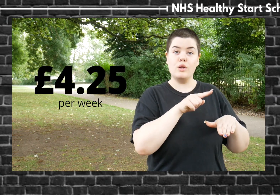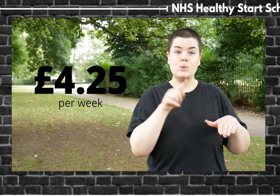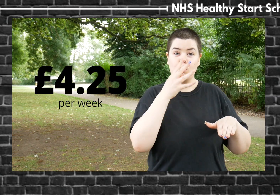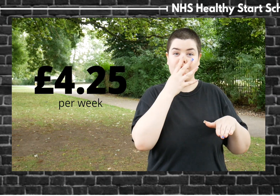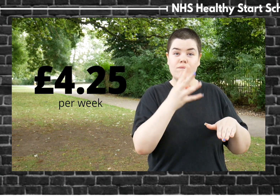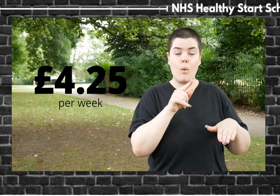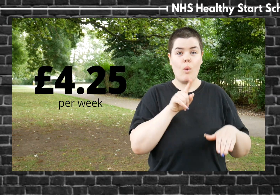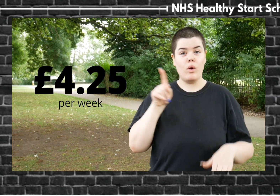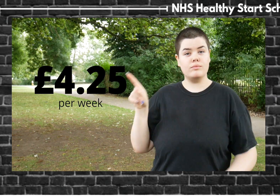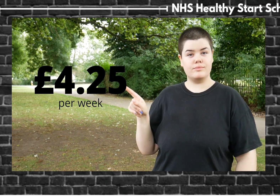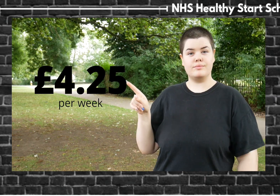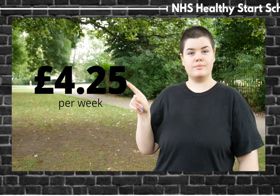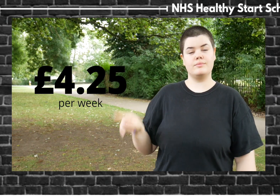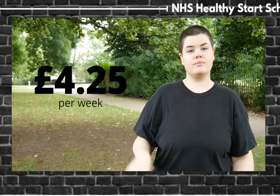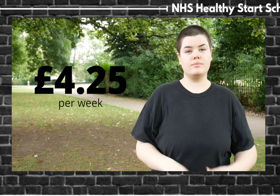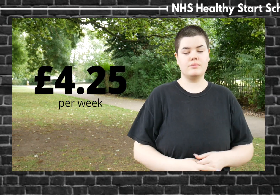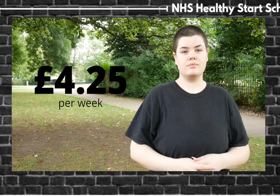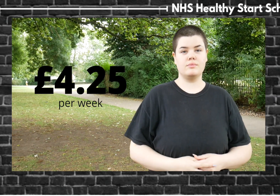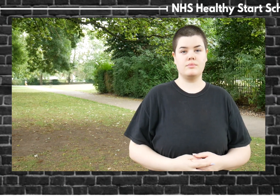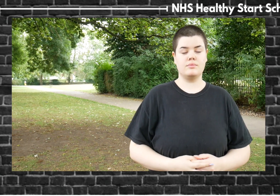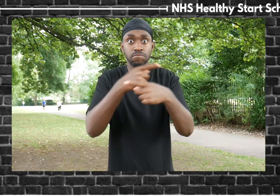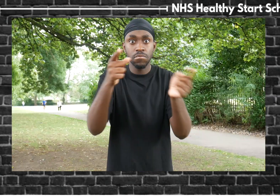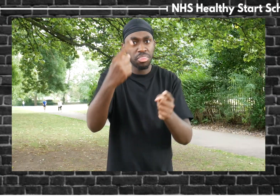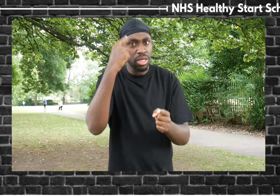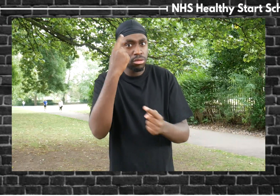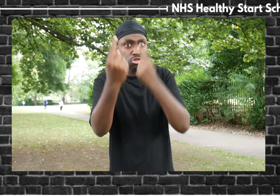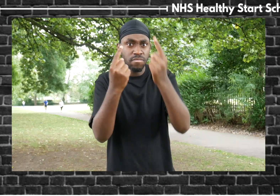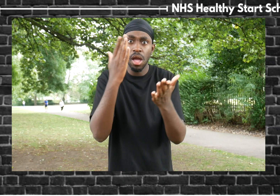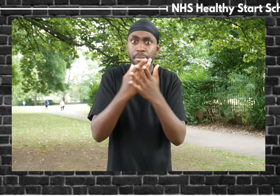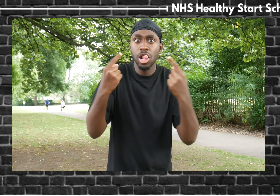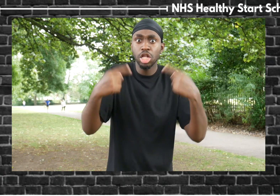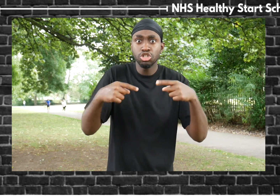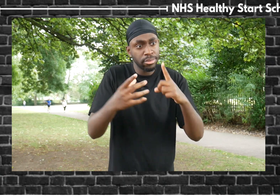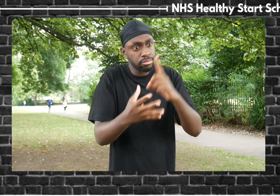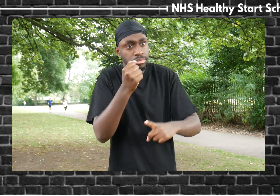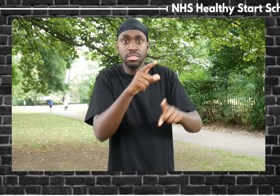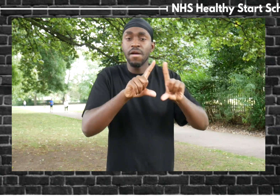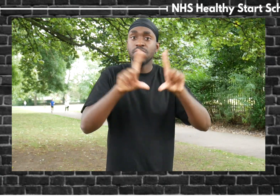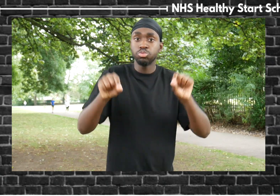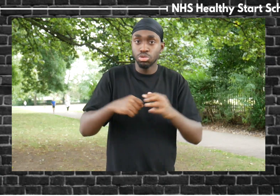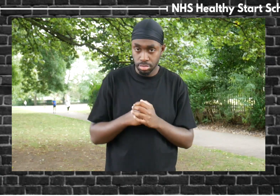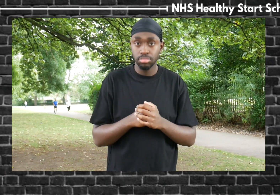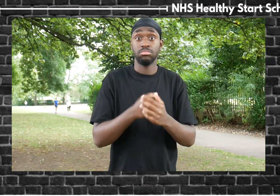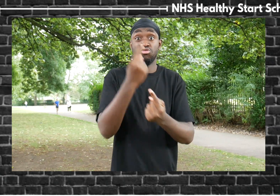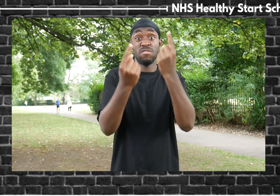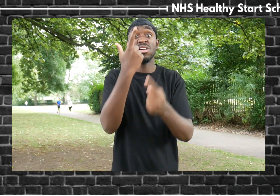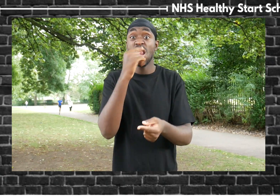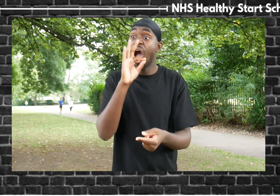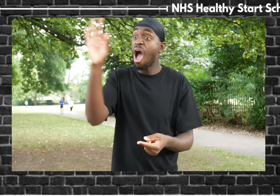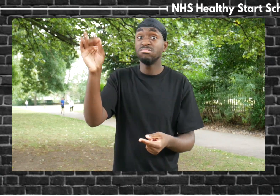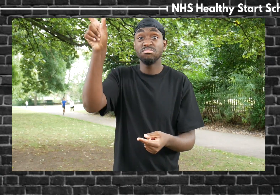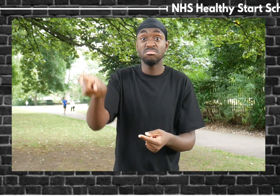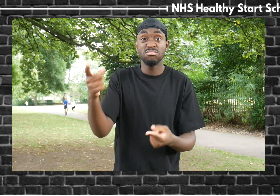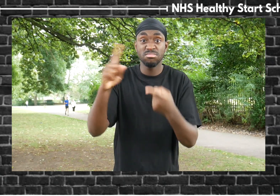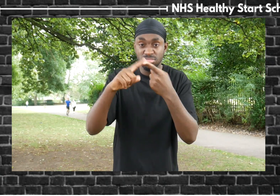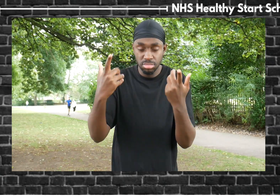1 year old to 4 years old, £4.25 per week If you think you may be eligible for Healthy Start